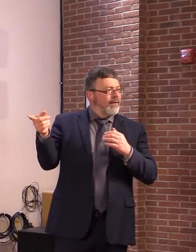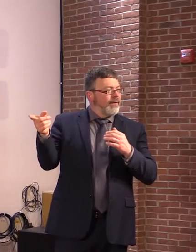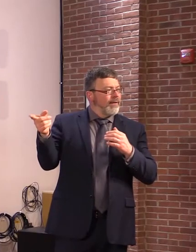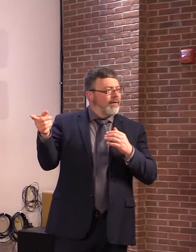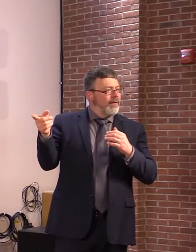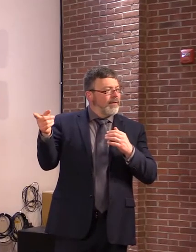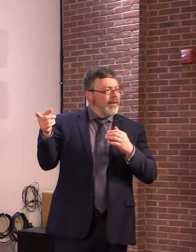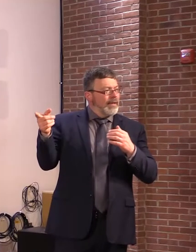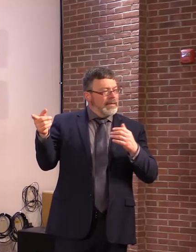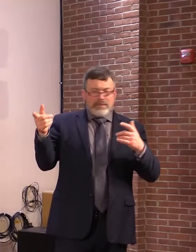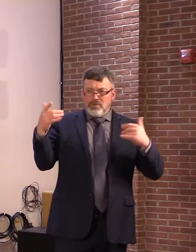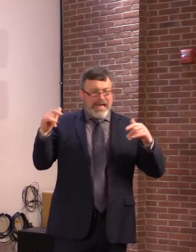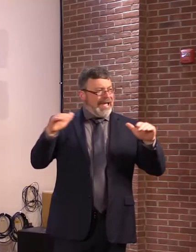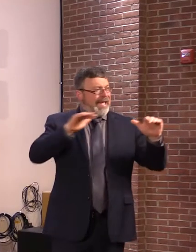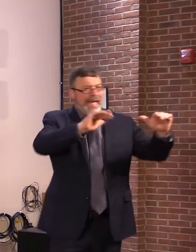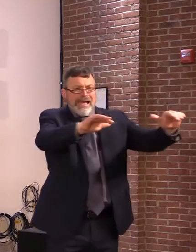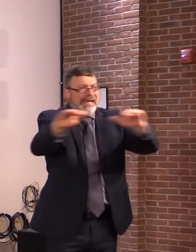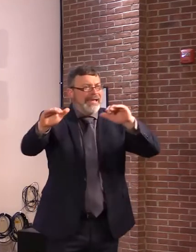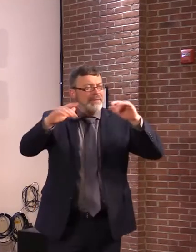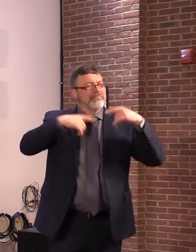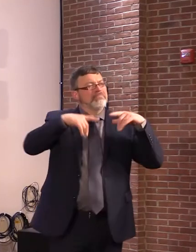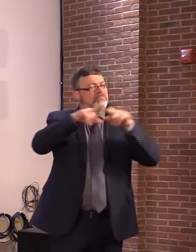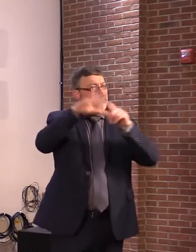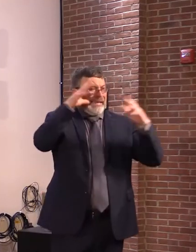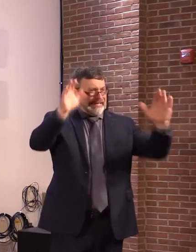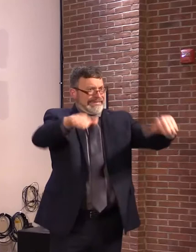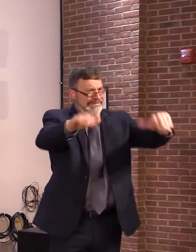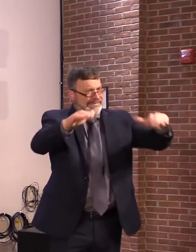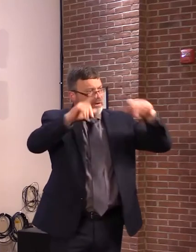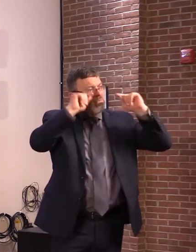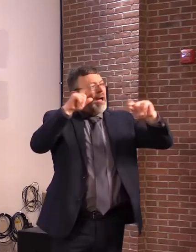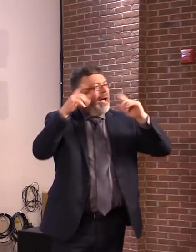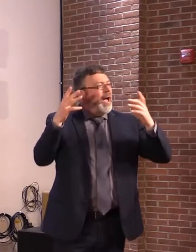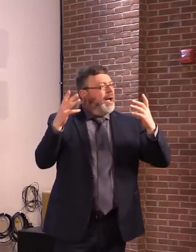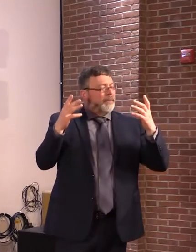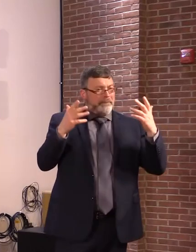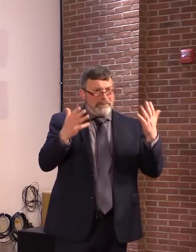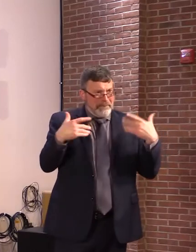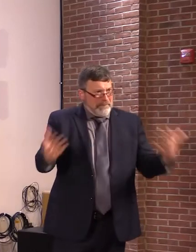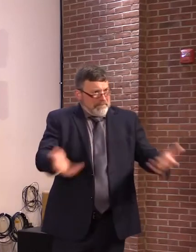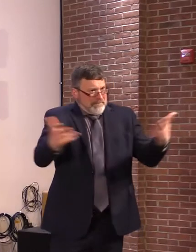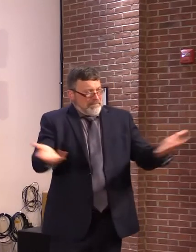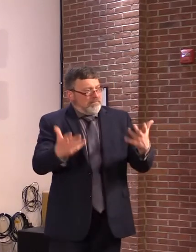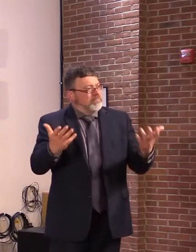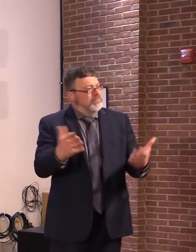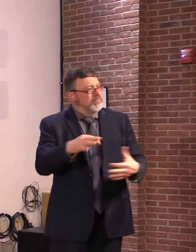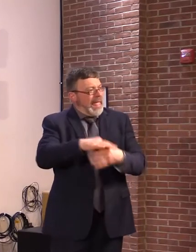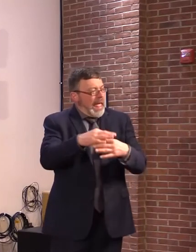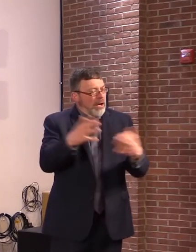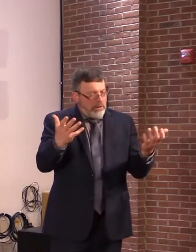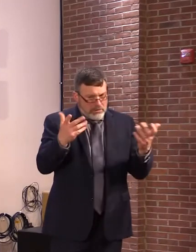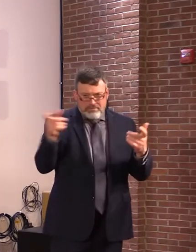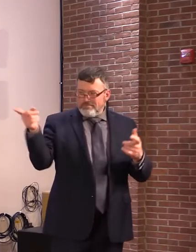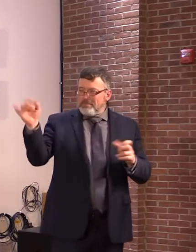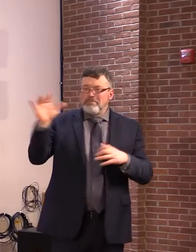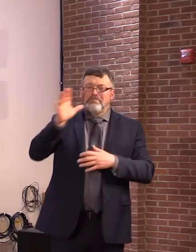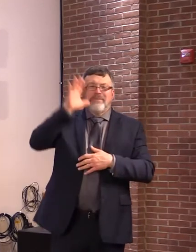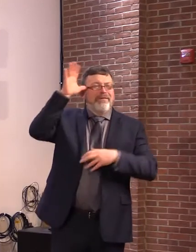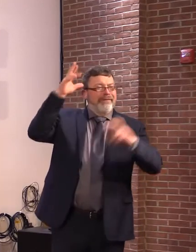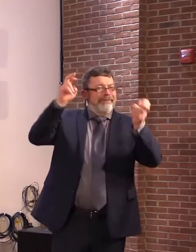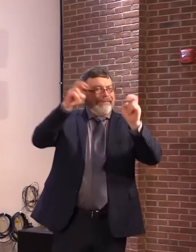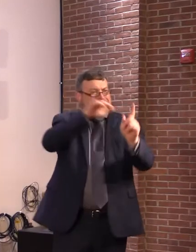corral a kid and you're not being as successful as you'd like. Well, there's always frustration.